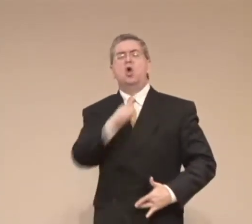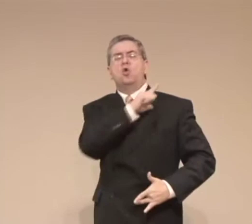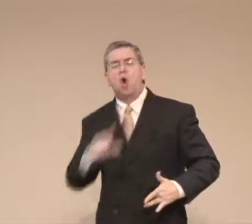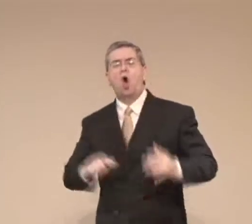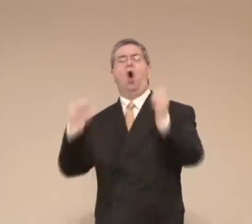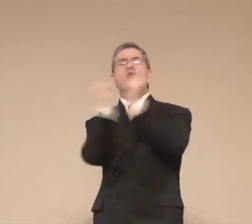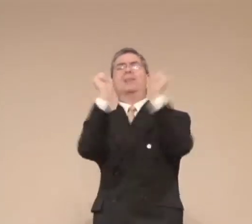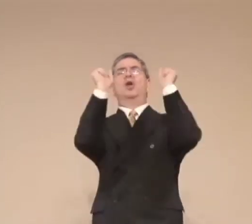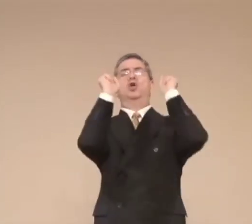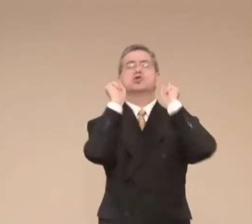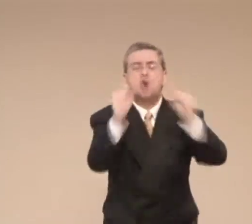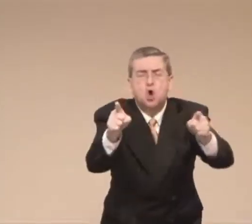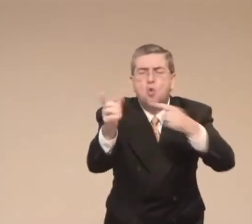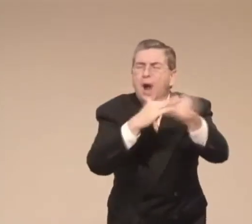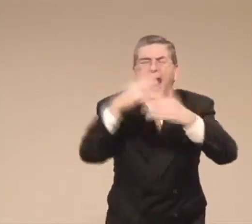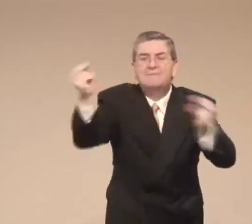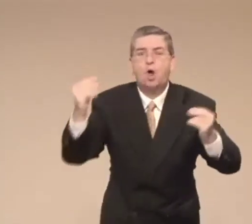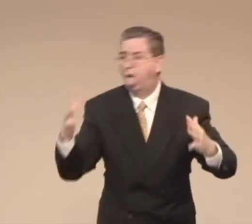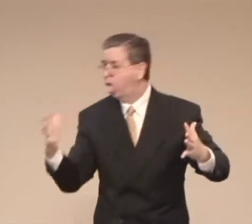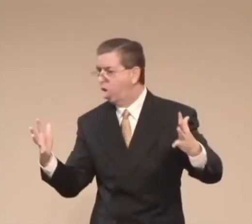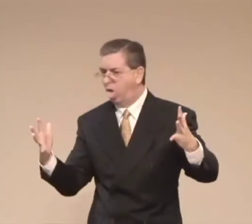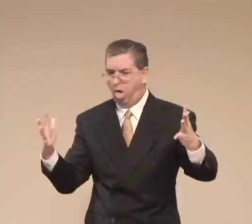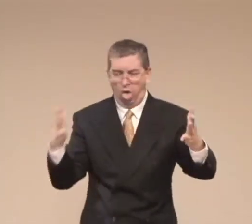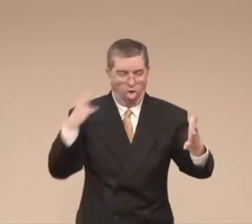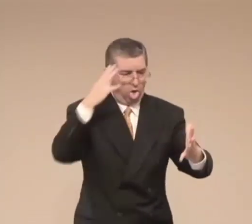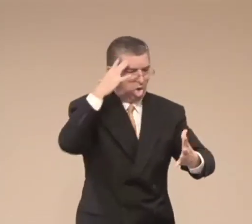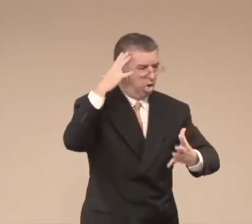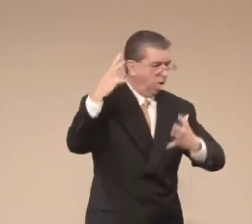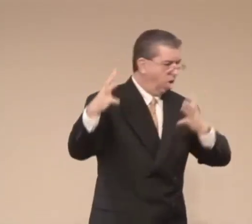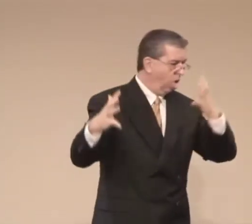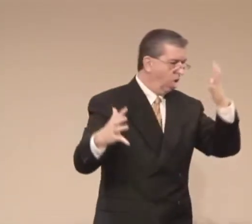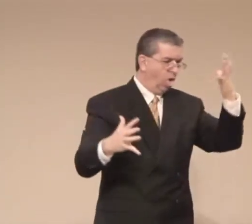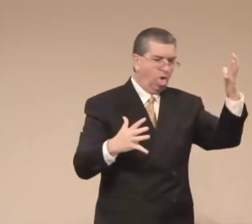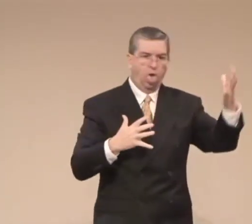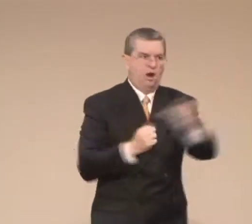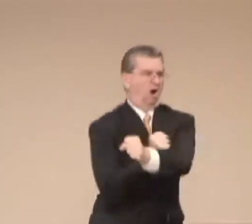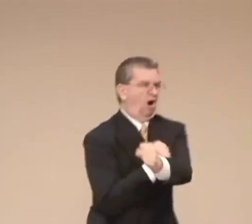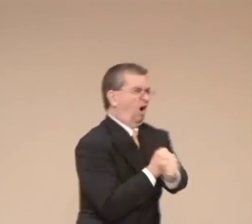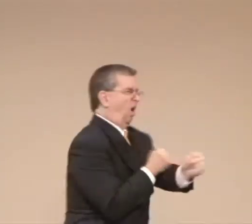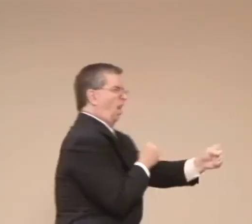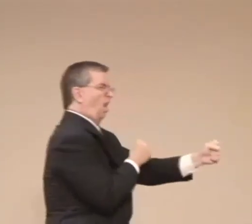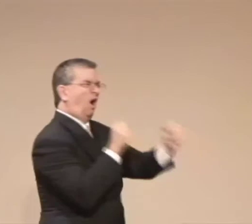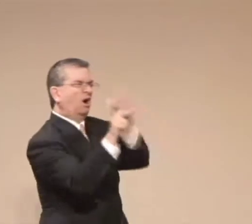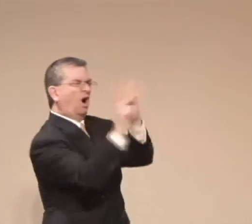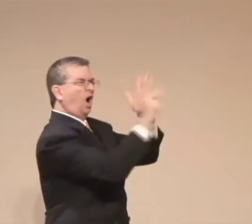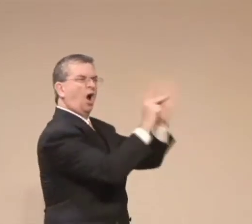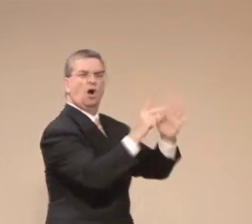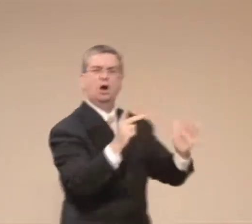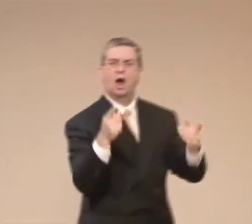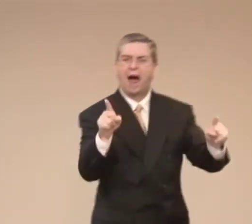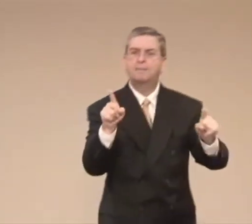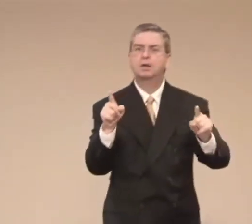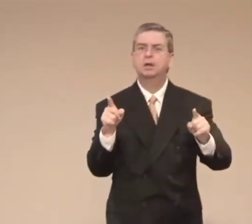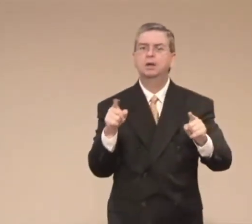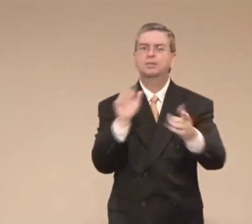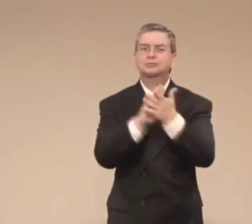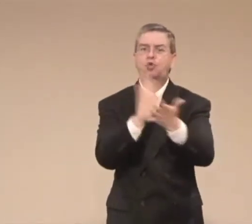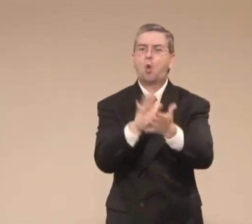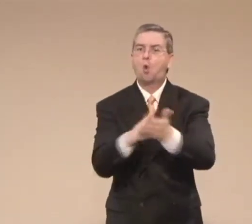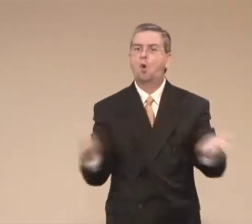It's a sweet time. Fear that. Be strong. Don't go out and kill